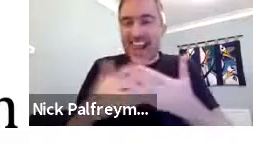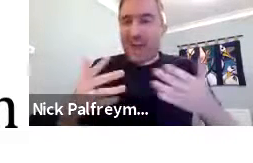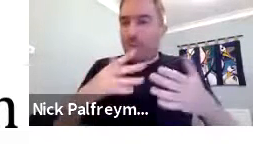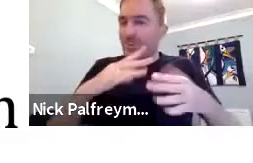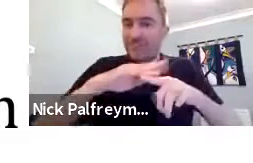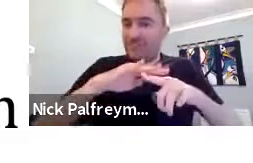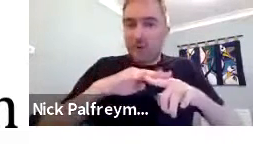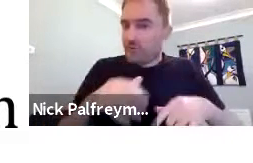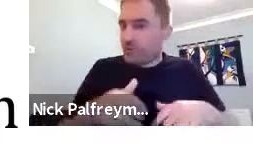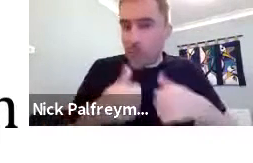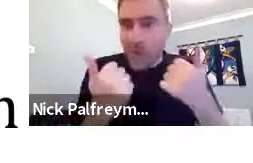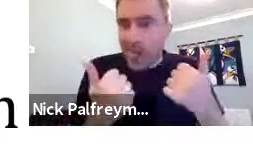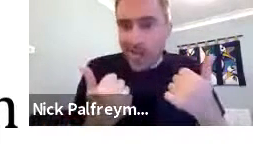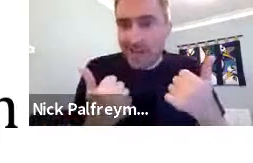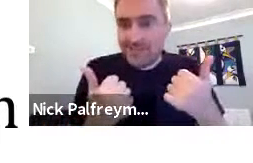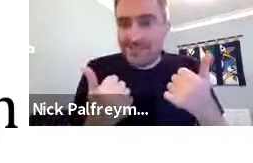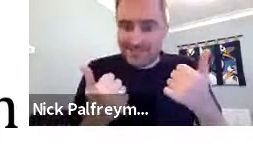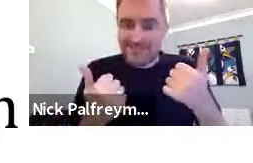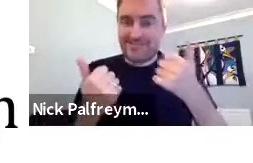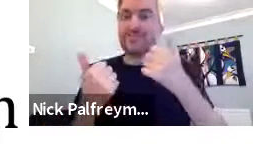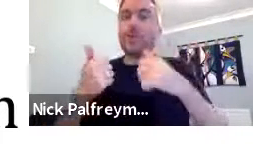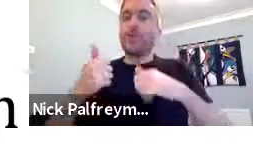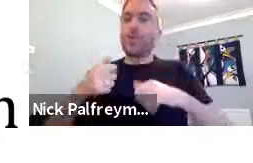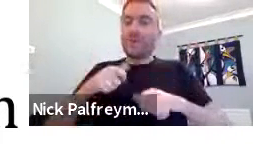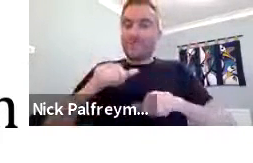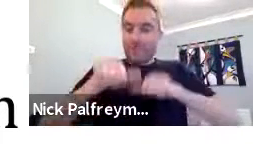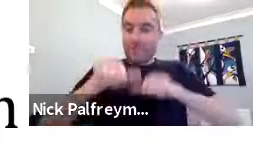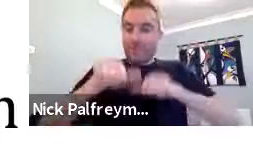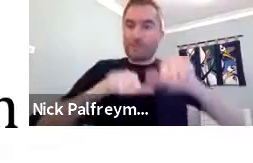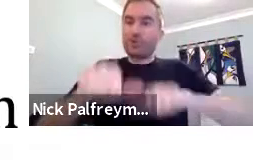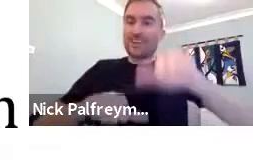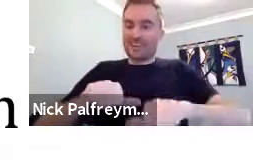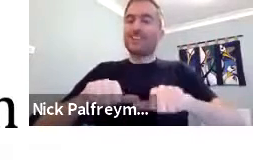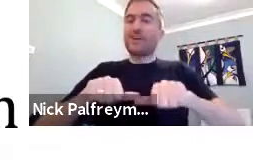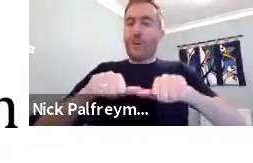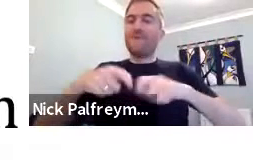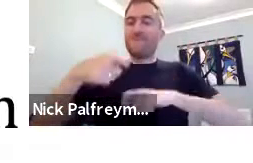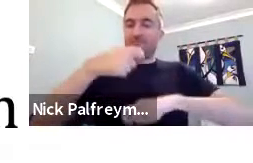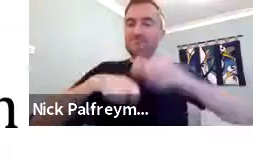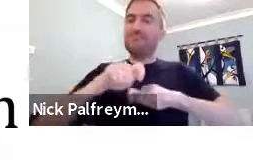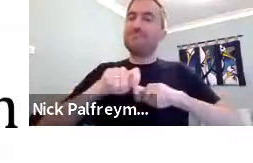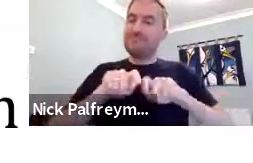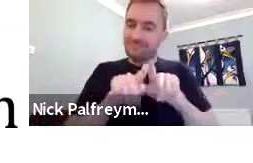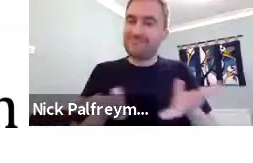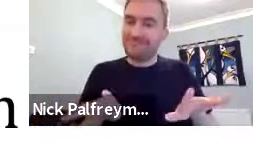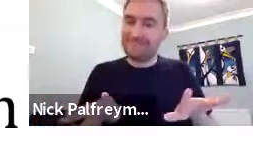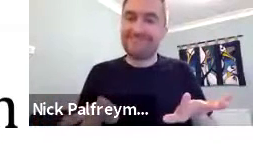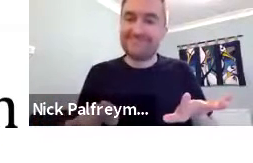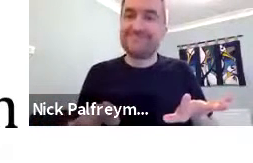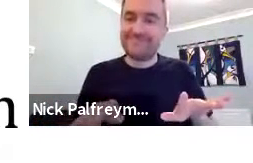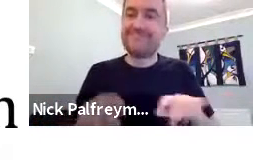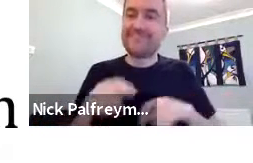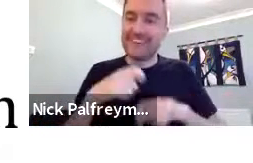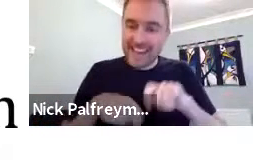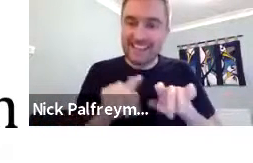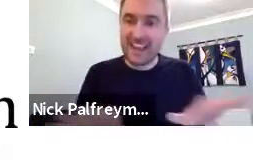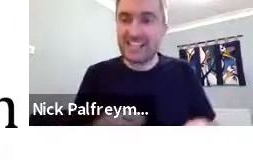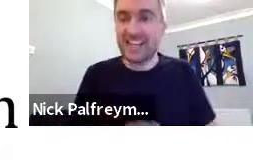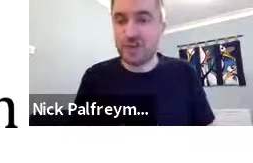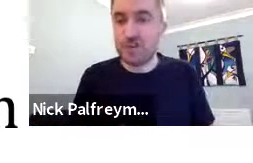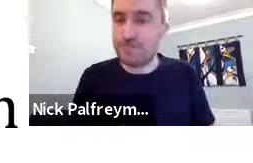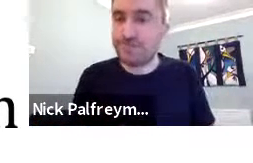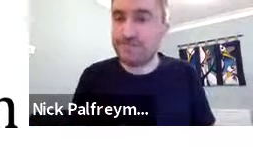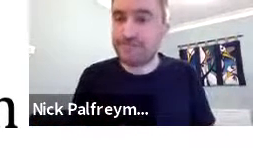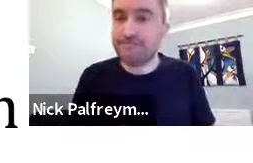It doesn't really match sign language phonology very well. So, you can see that this process has taken place